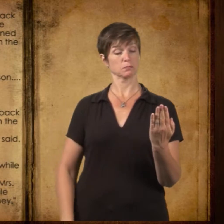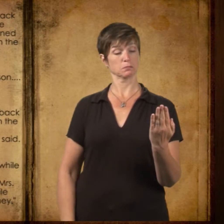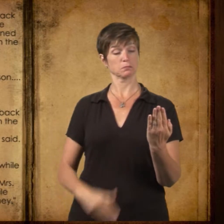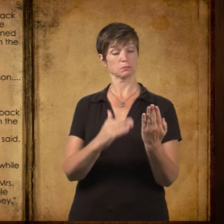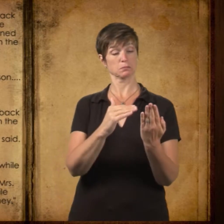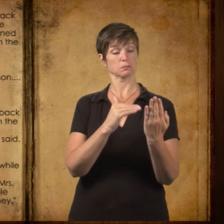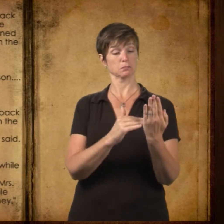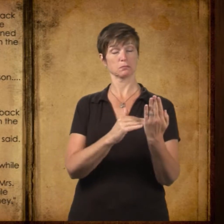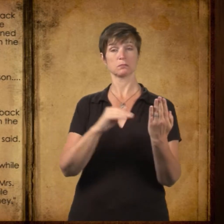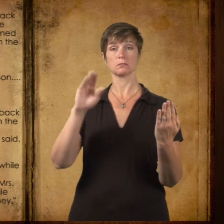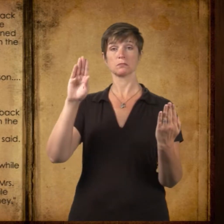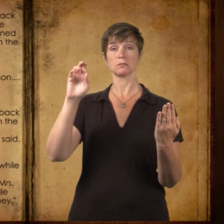Bentham!